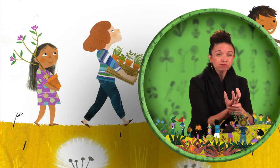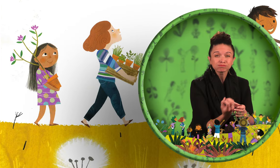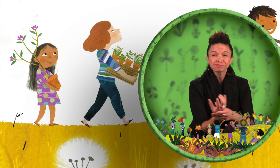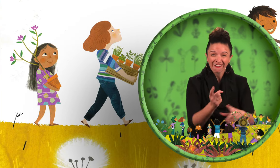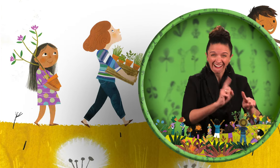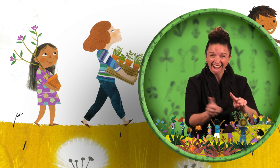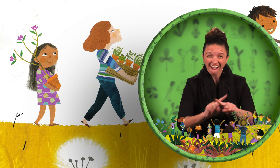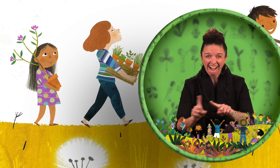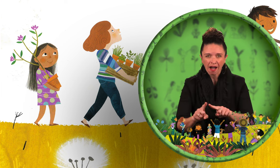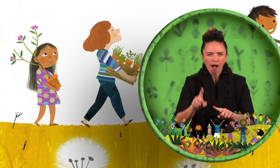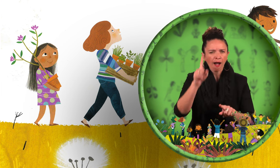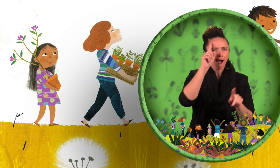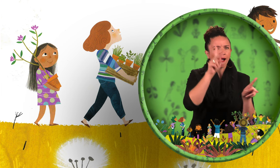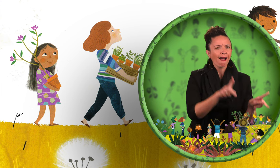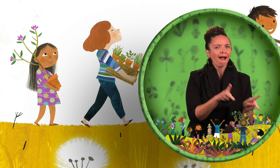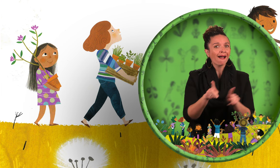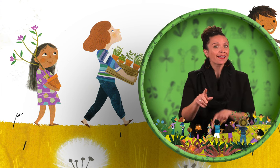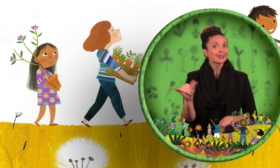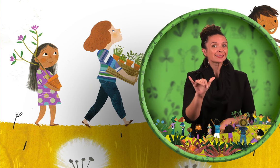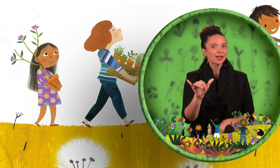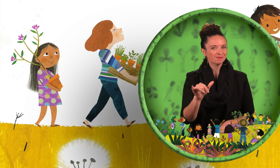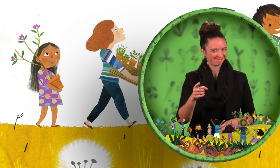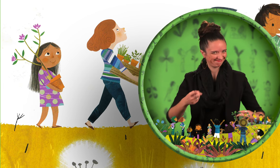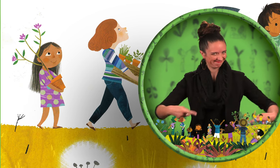and others are more hardy.